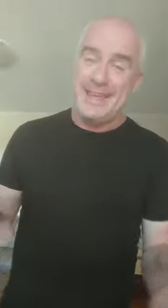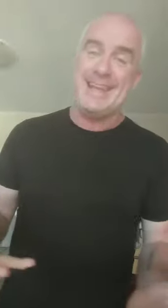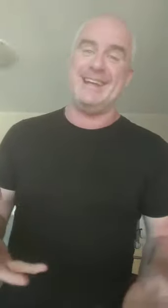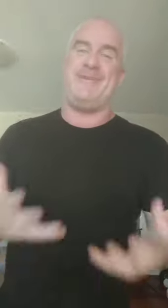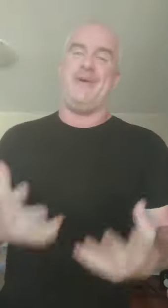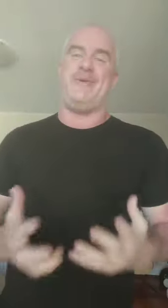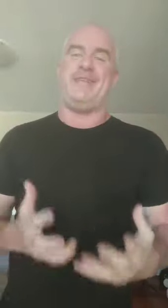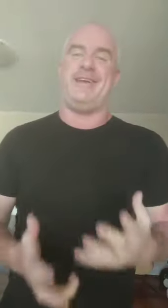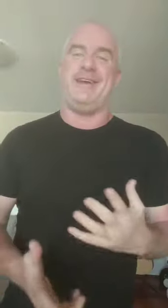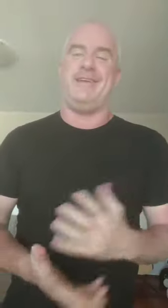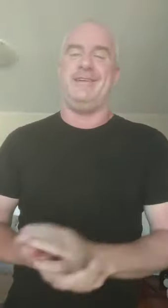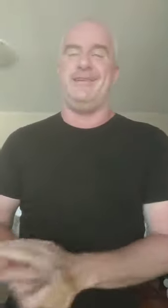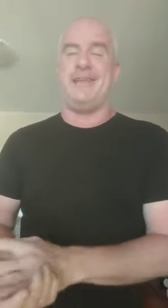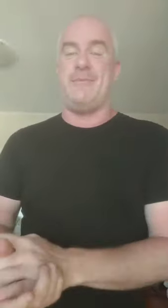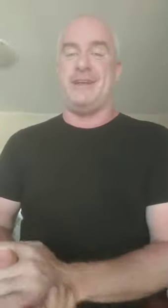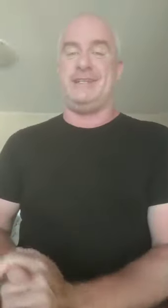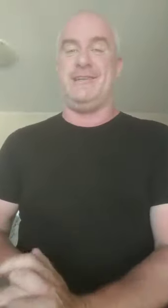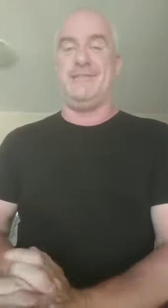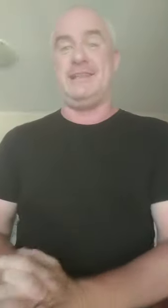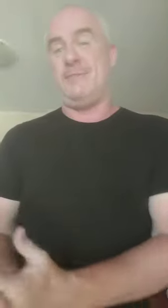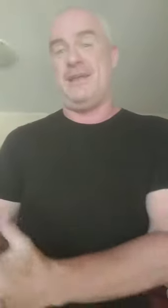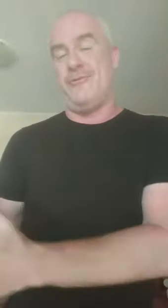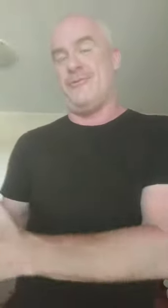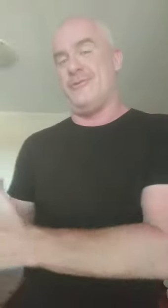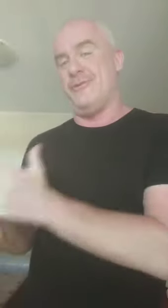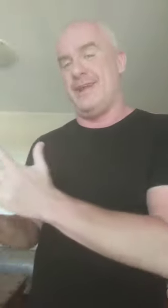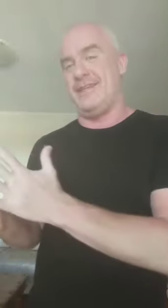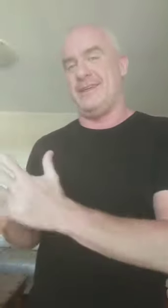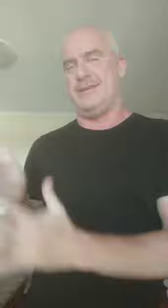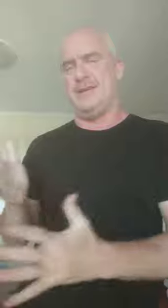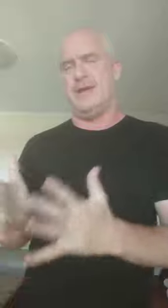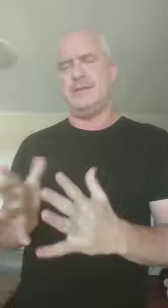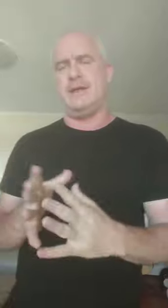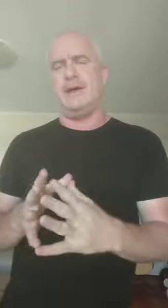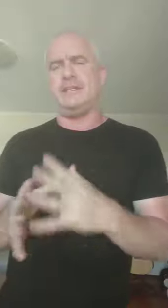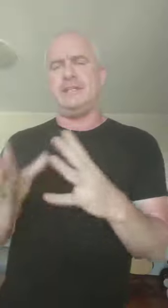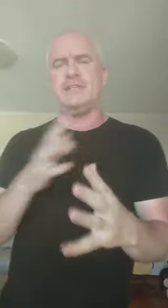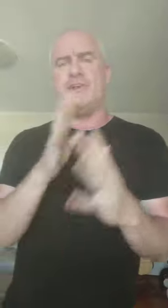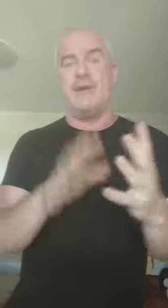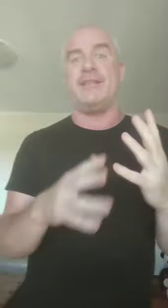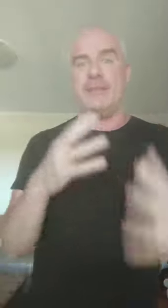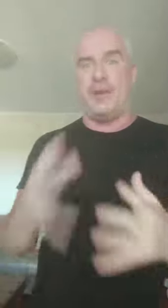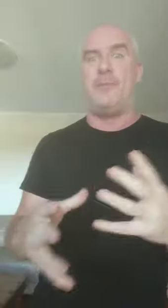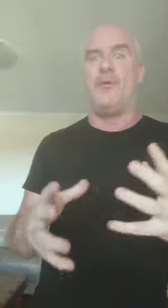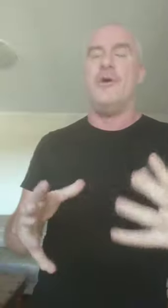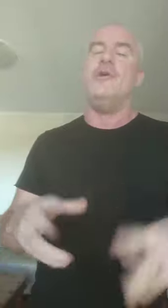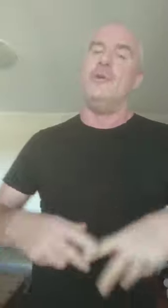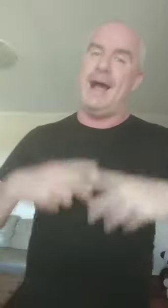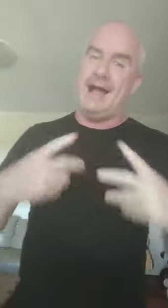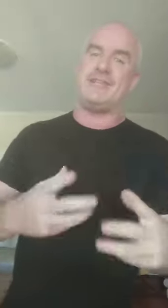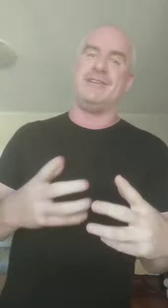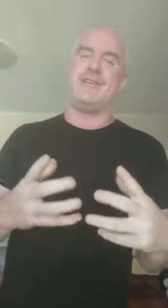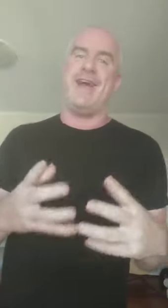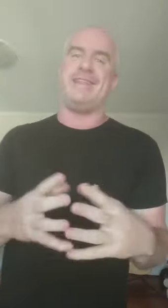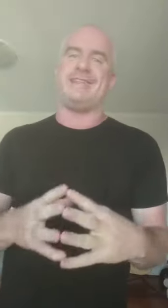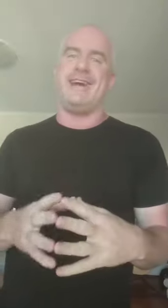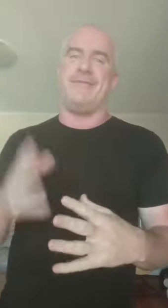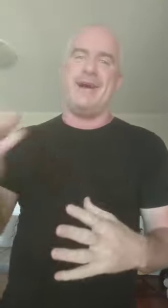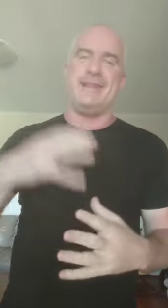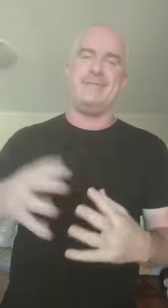thing about whether they're, they might sell something or, or nothing, you know? So I just think it's ironic that the people who are actually creating this stuff are under